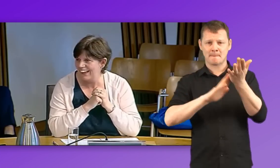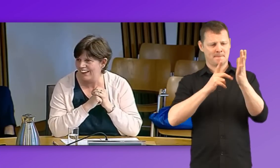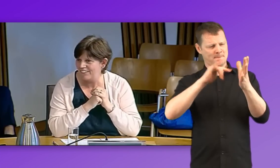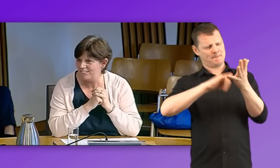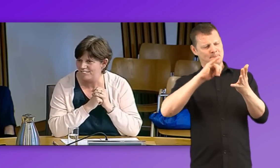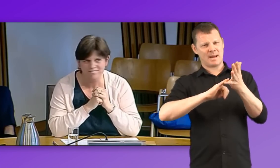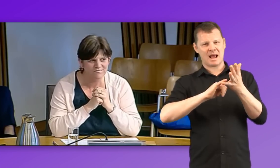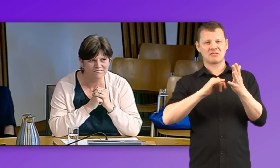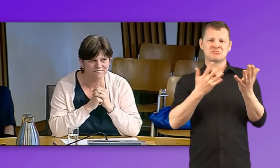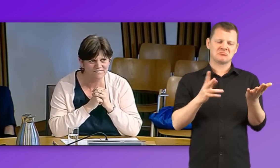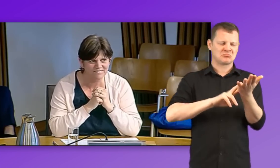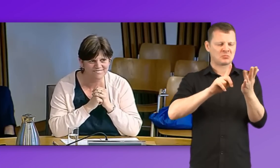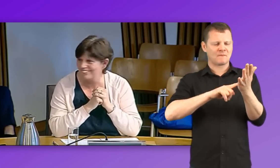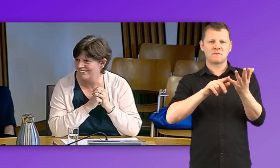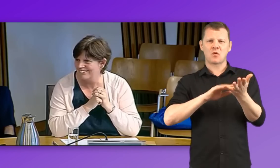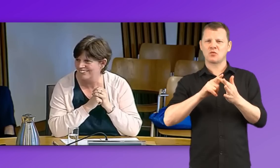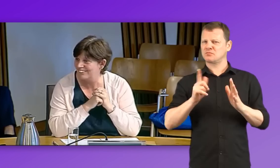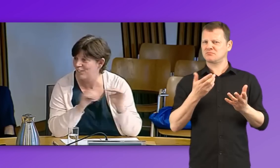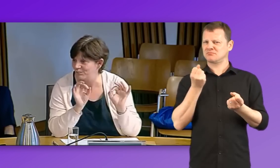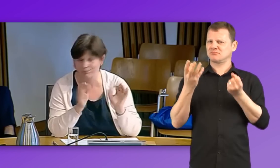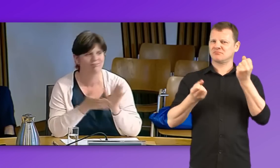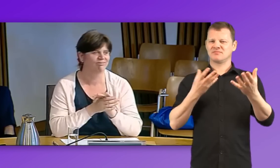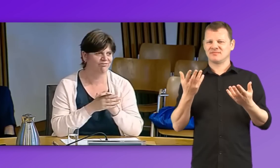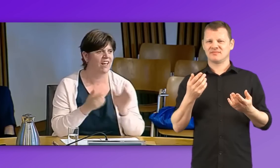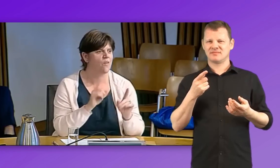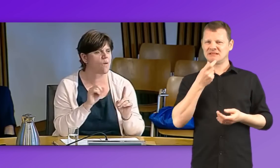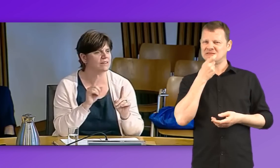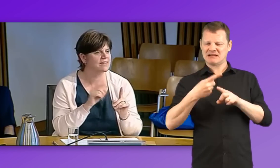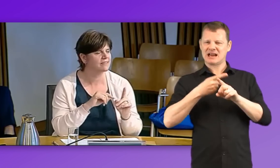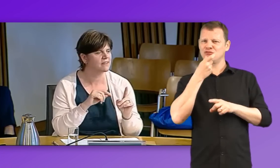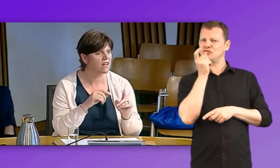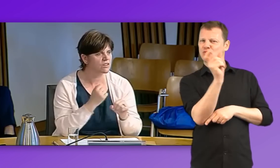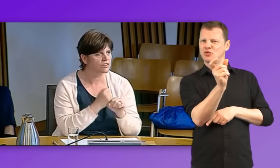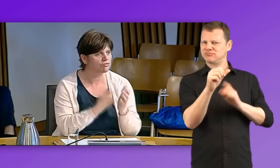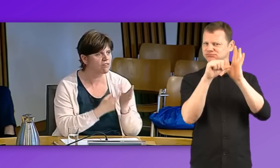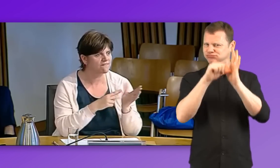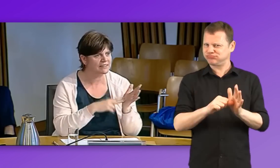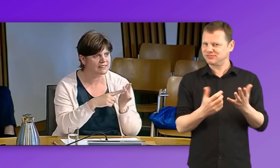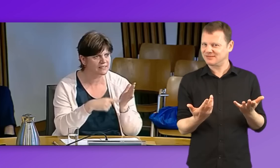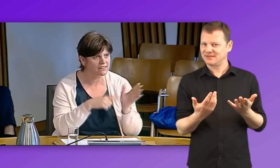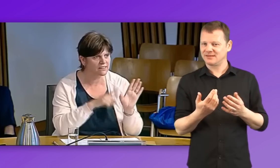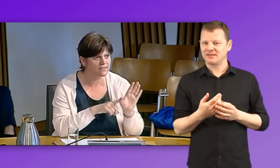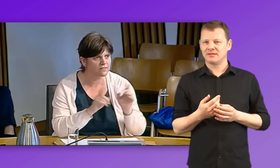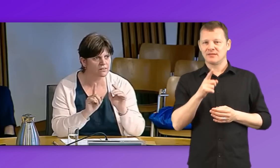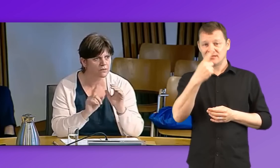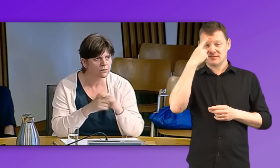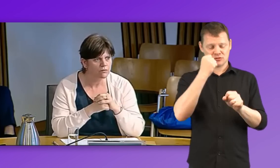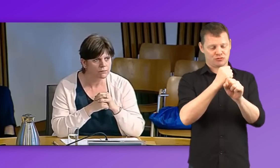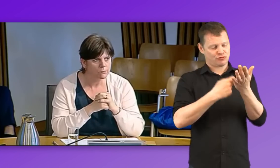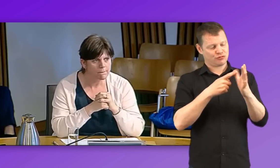describe what mass or volume is? Okay. It's very difficult, isn't it? Just through the English word. And then when you think about gravity...